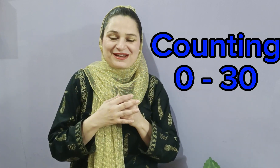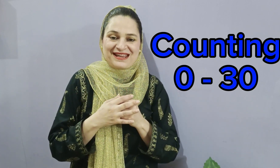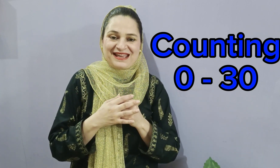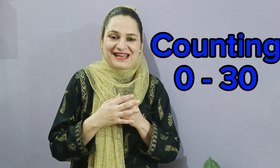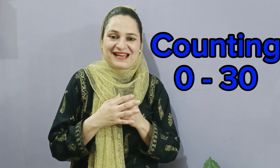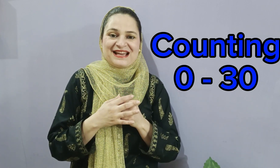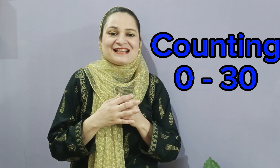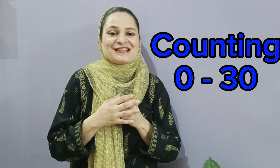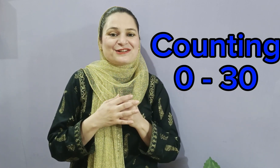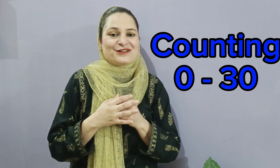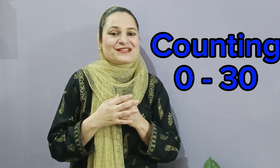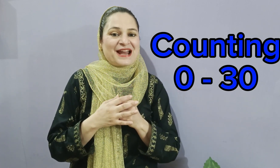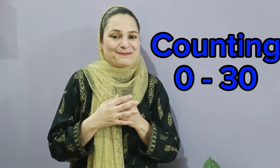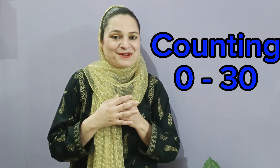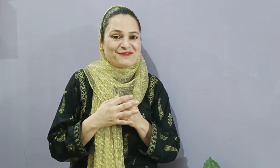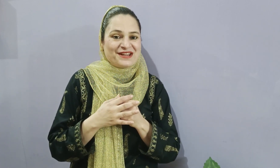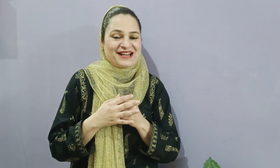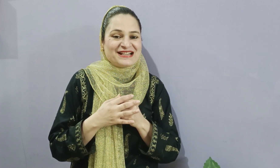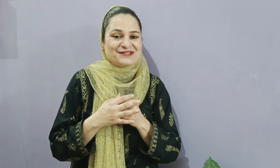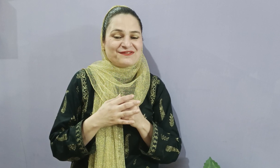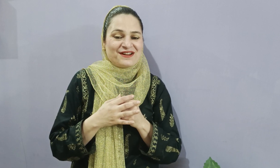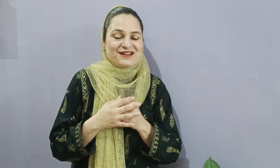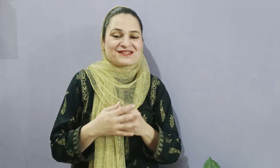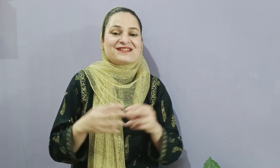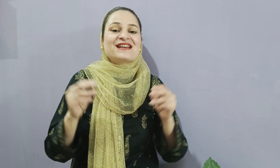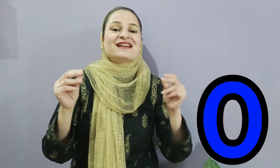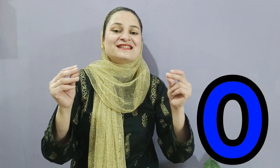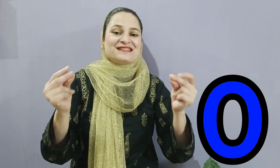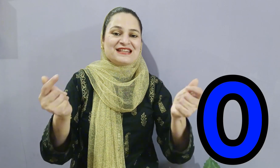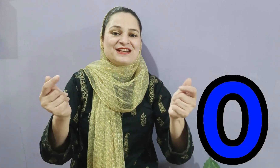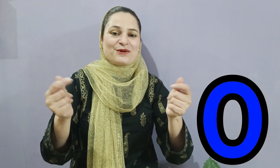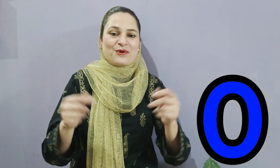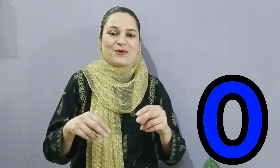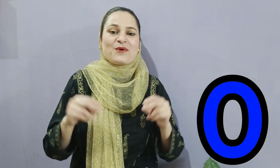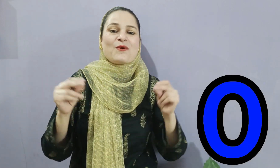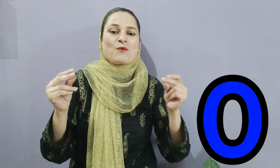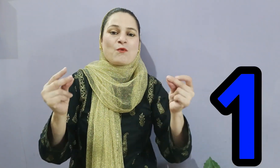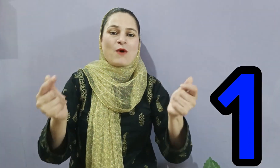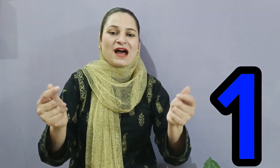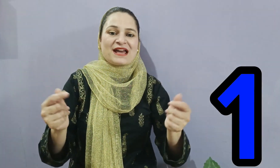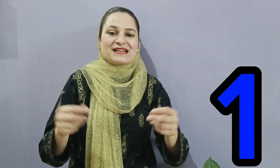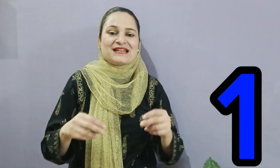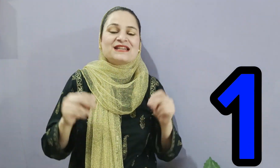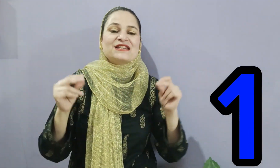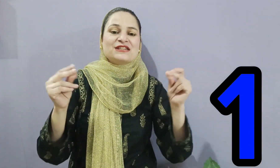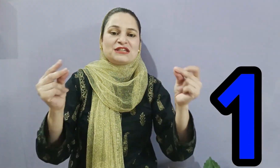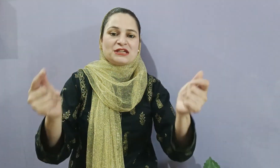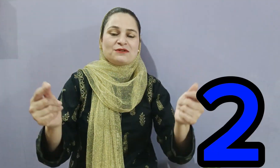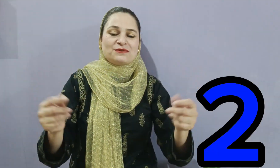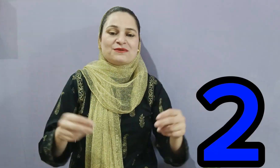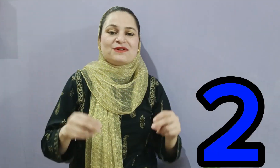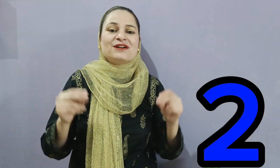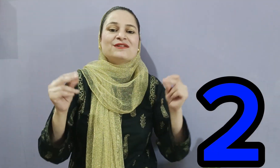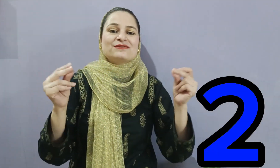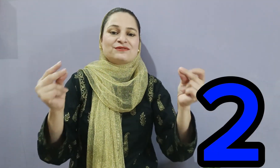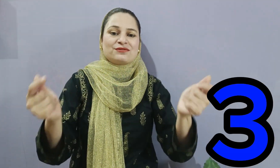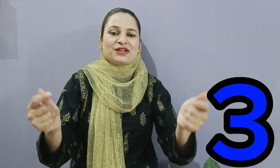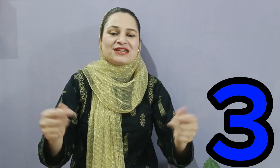okay? So snap your fingers first, 0, 1, 2, 3,